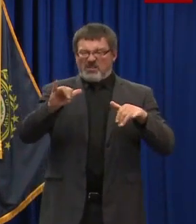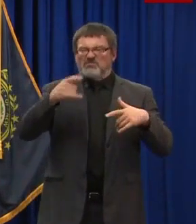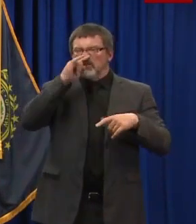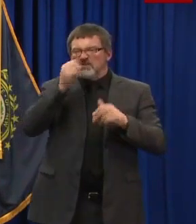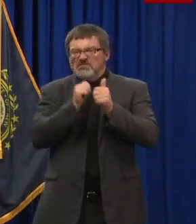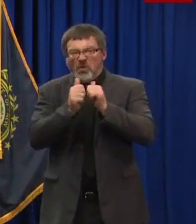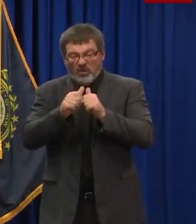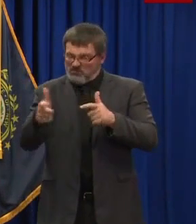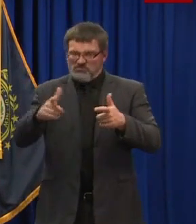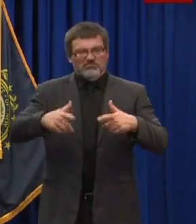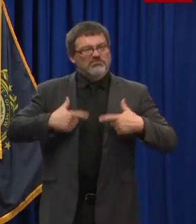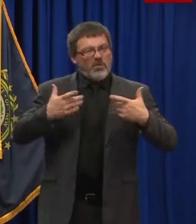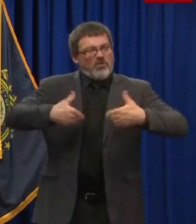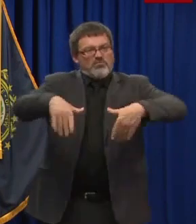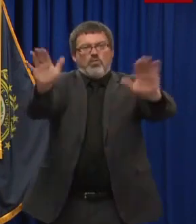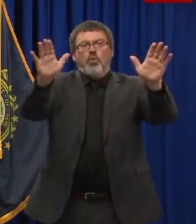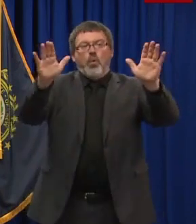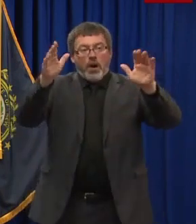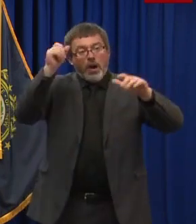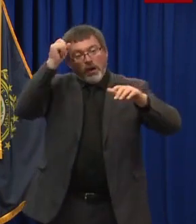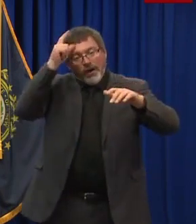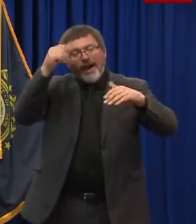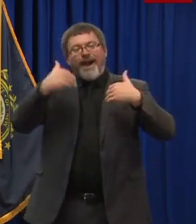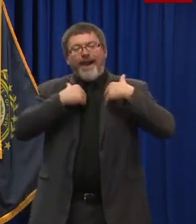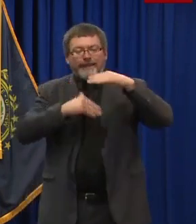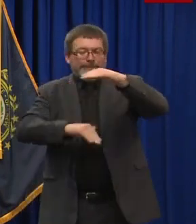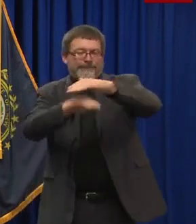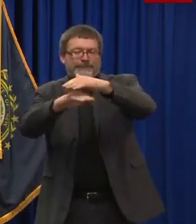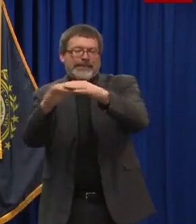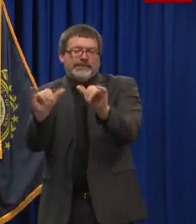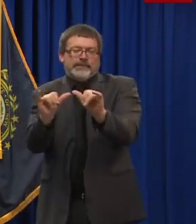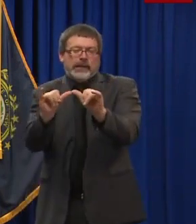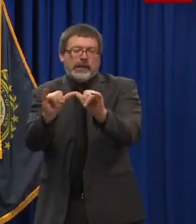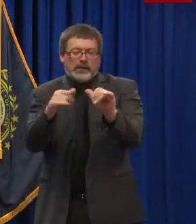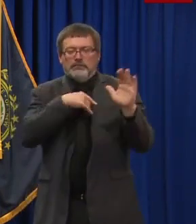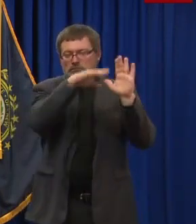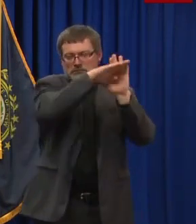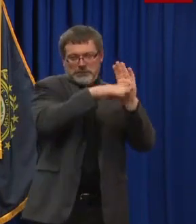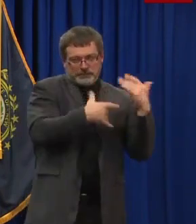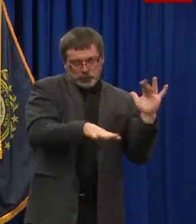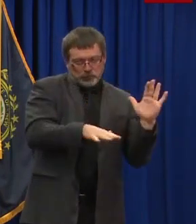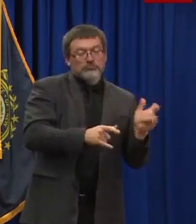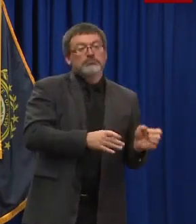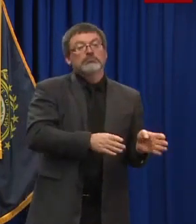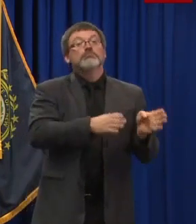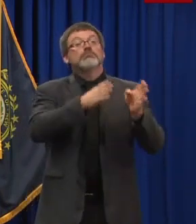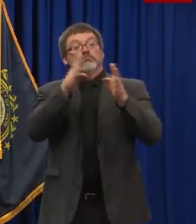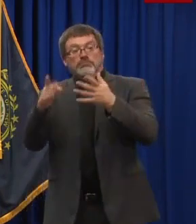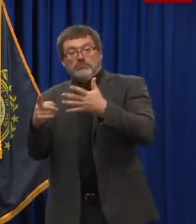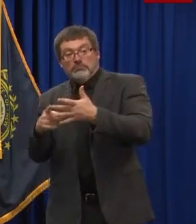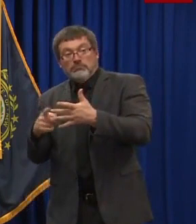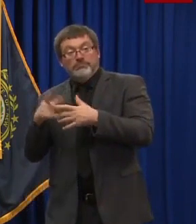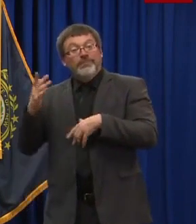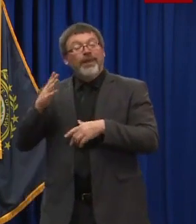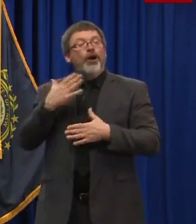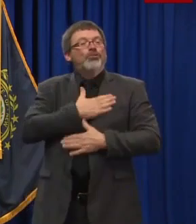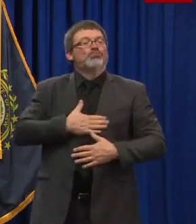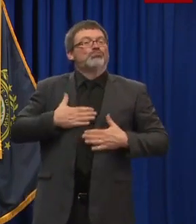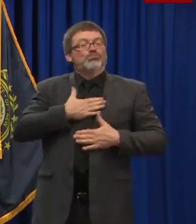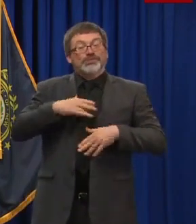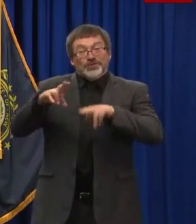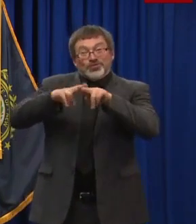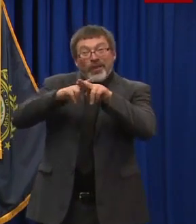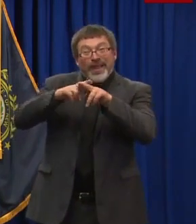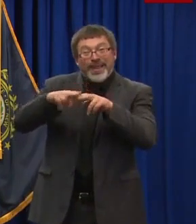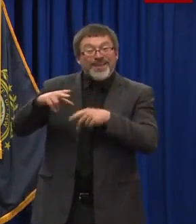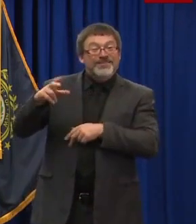as well. Things like tourist trains, organized motorcycle rides, racetracks, small racetracks that is, will be able